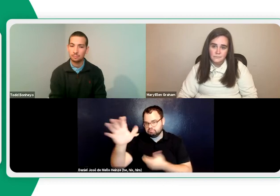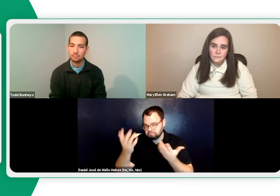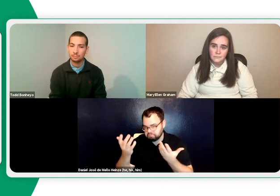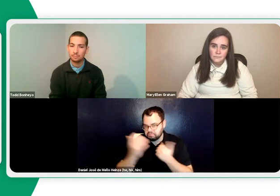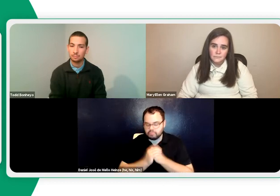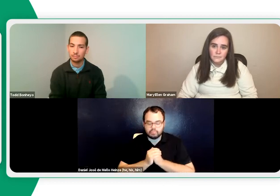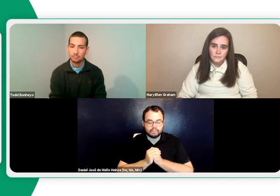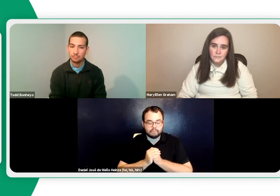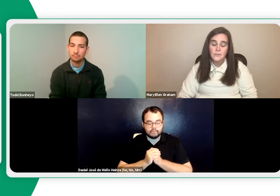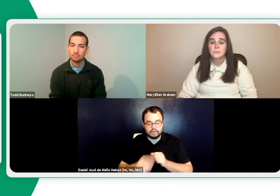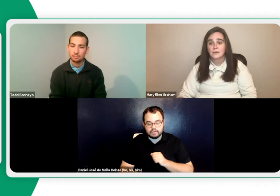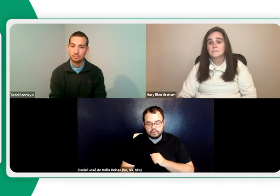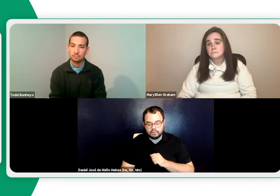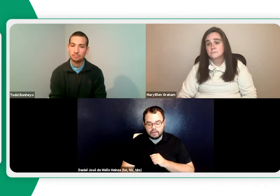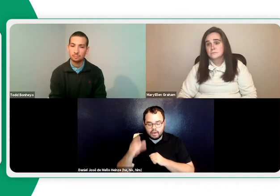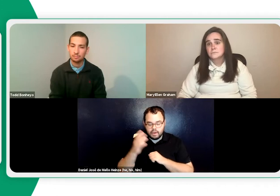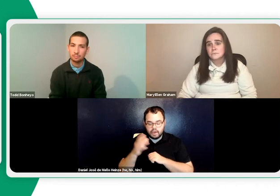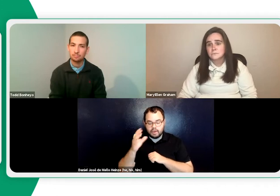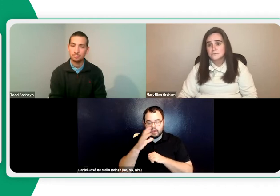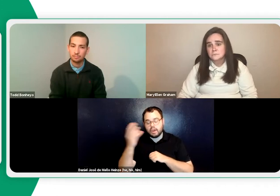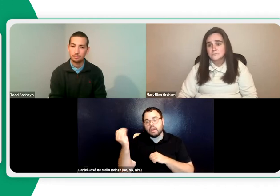all of the work and sending it by mail.